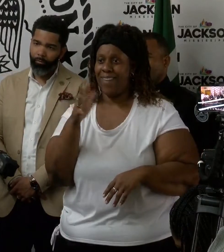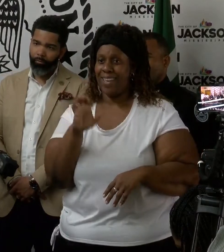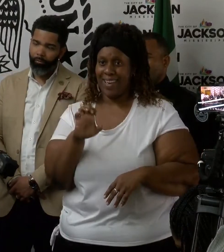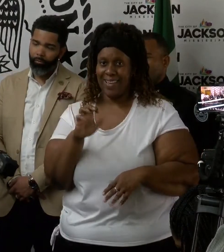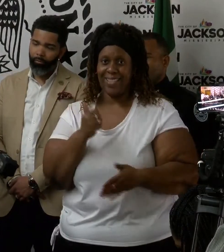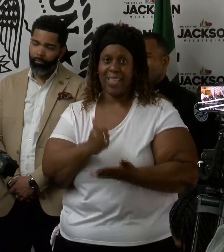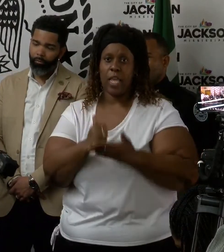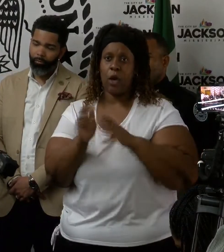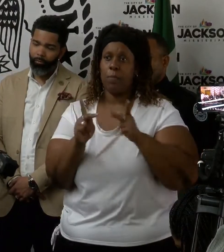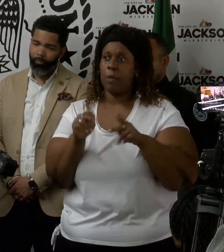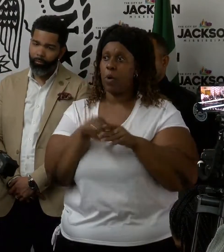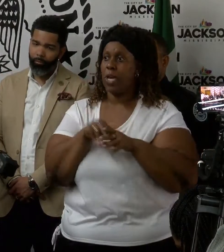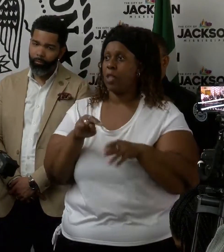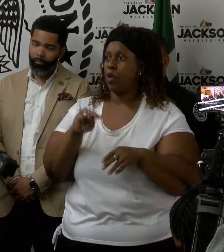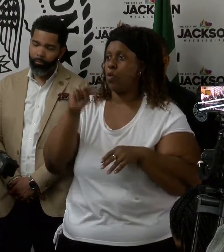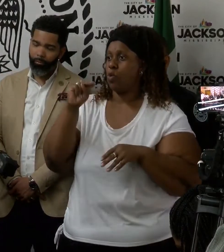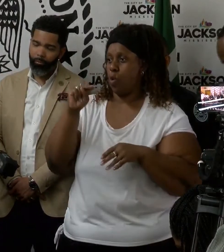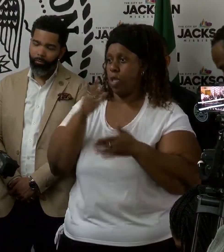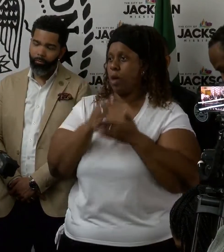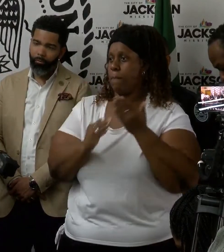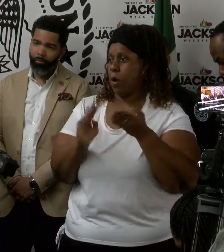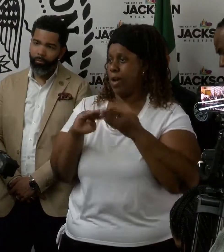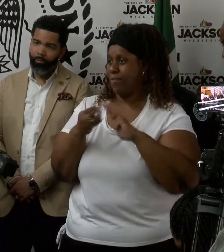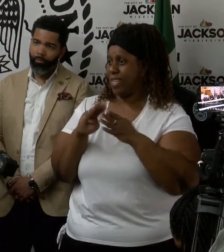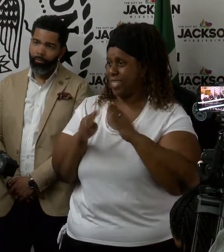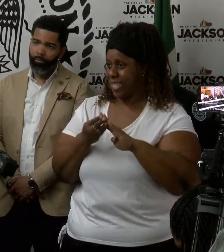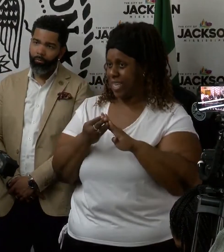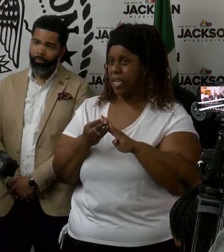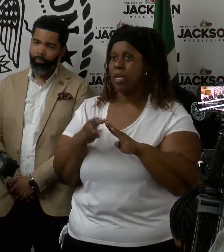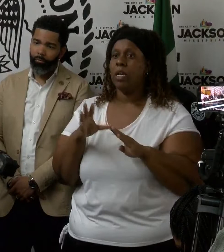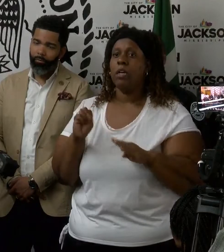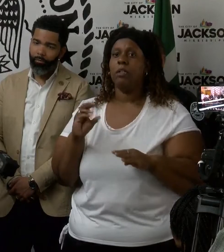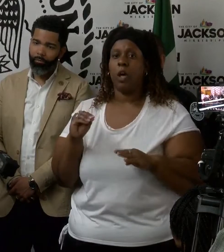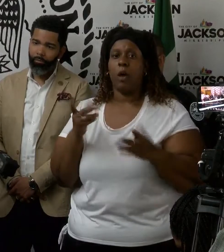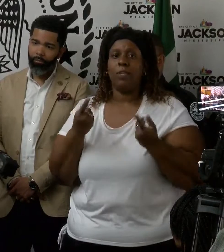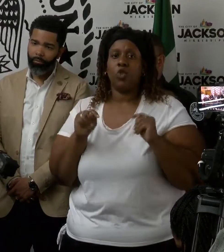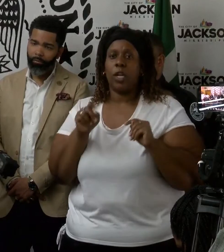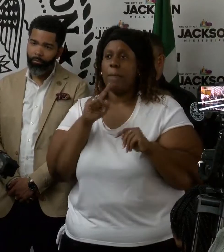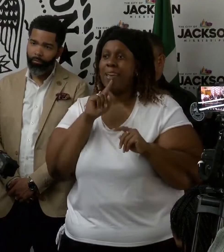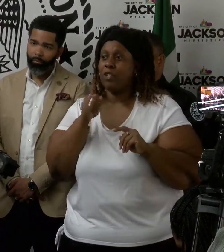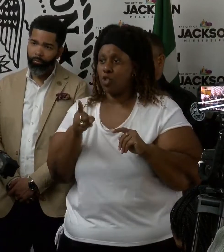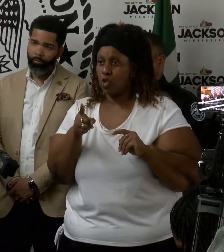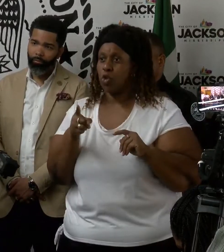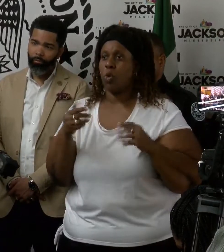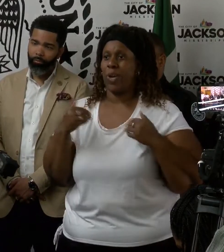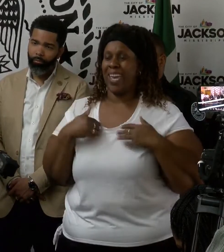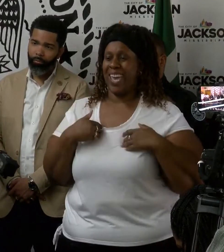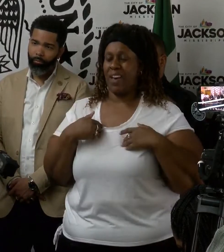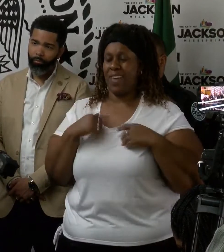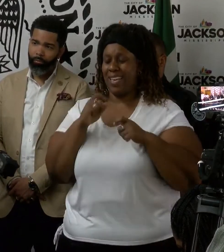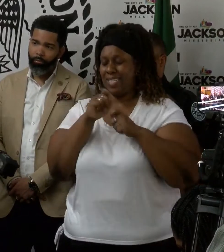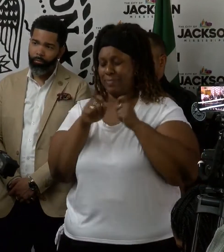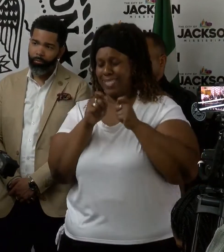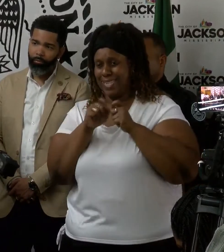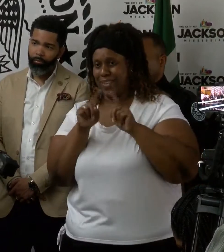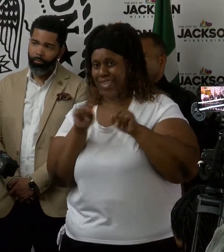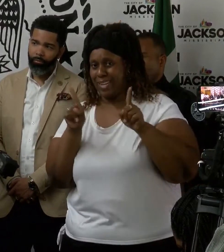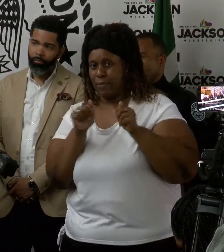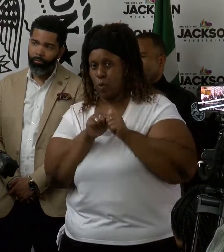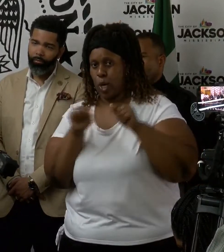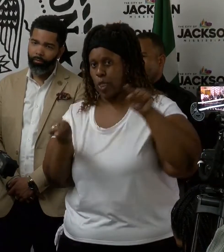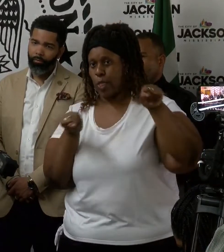people in the northern parts of the city. So we have that particular gauge. I'm trying to just make sure we just there's a distinction between those two gauges.